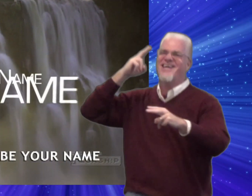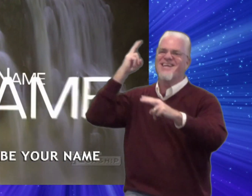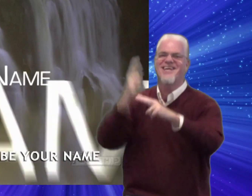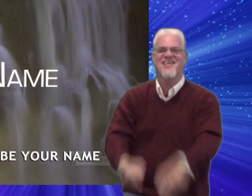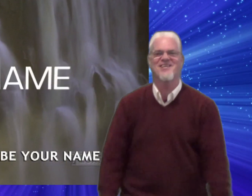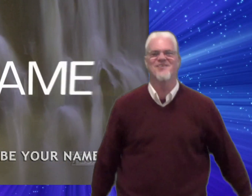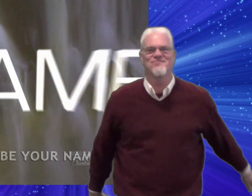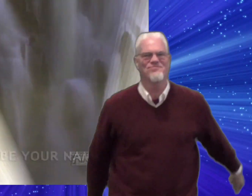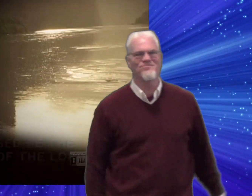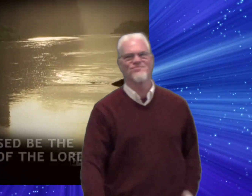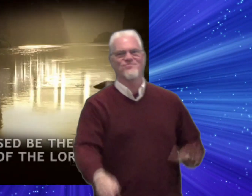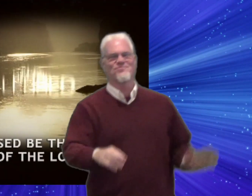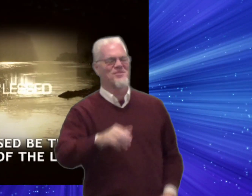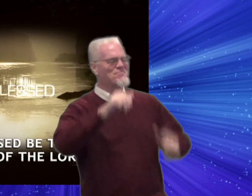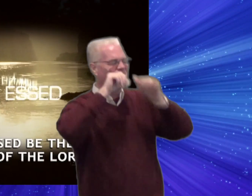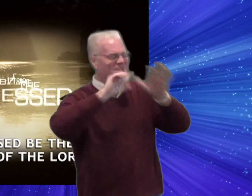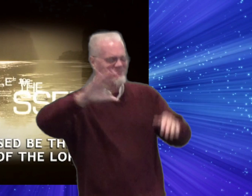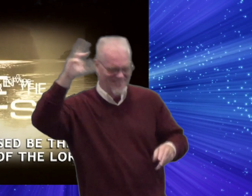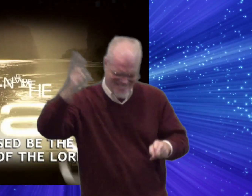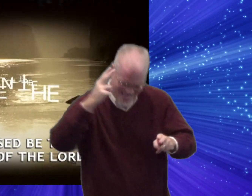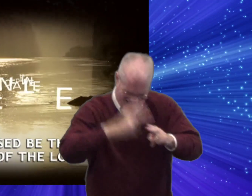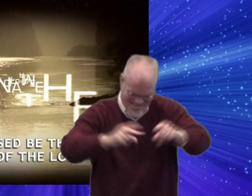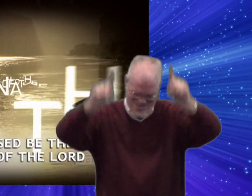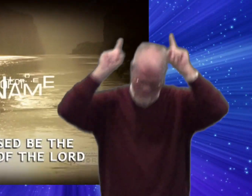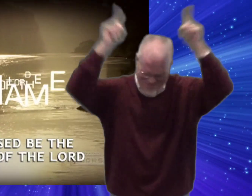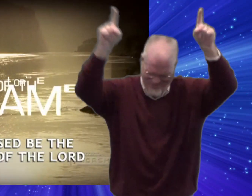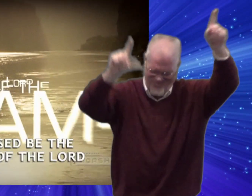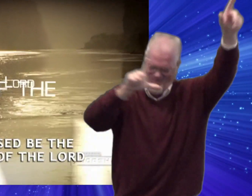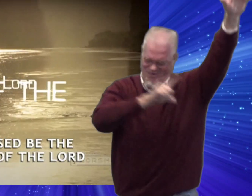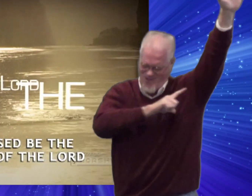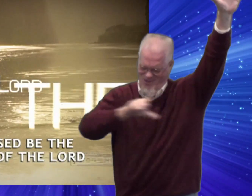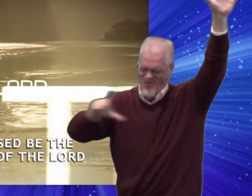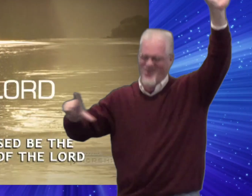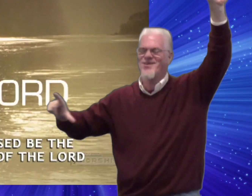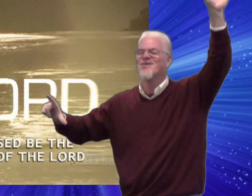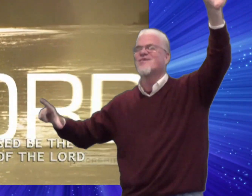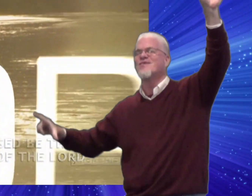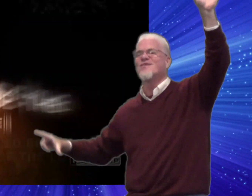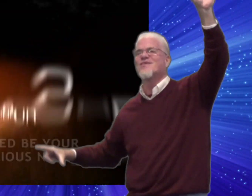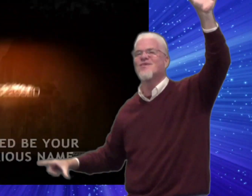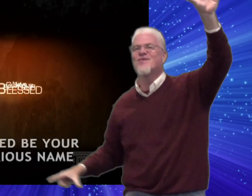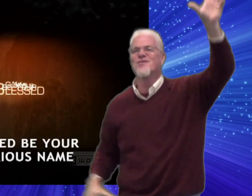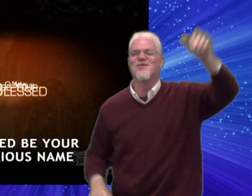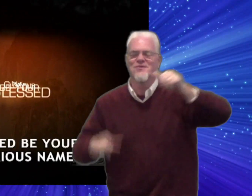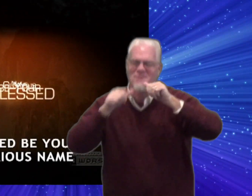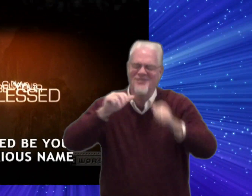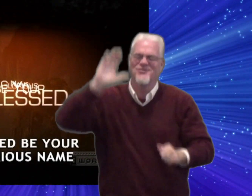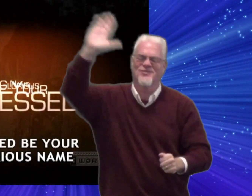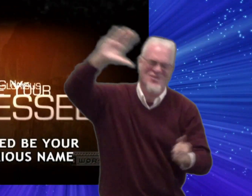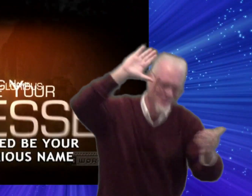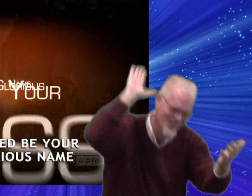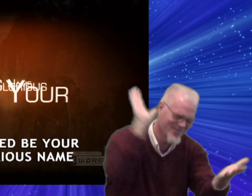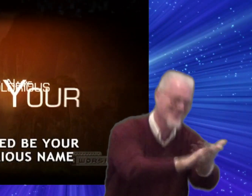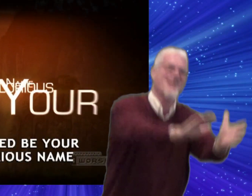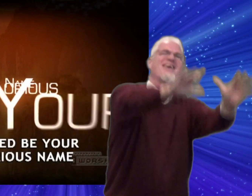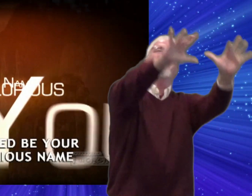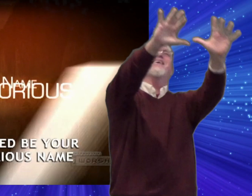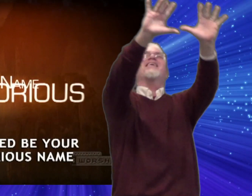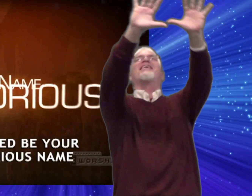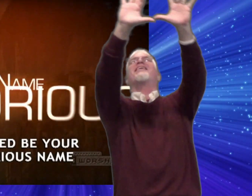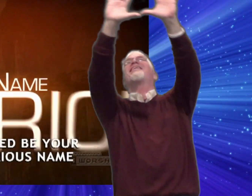Blessed be the name of the Lord Blessed be your